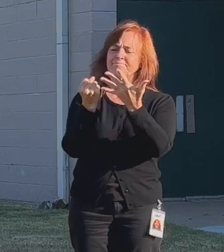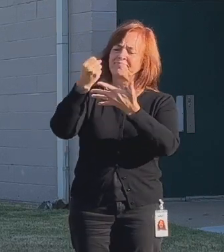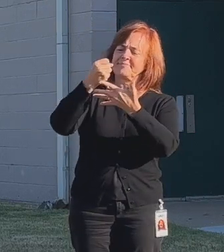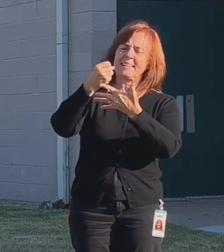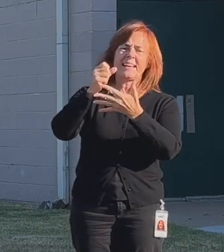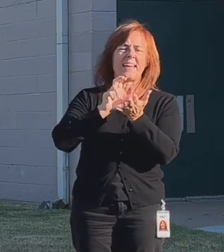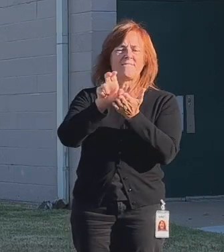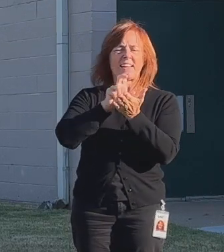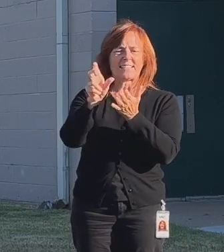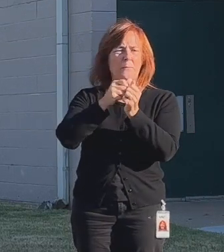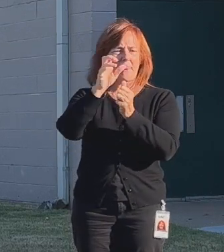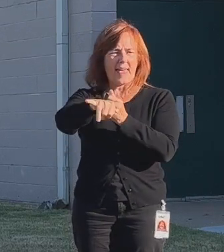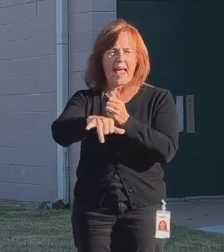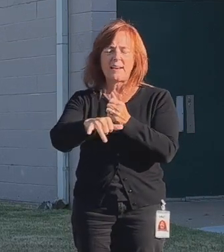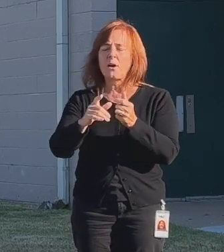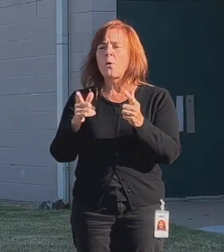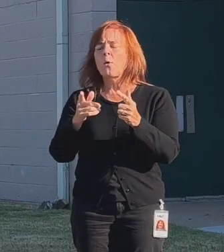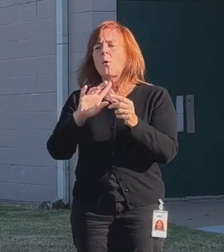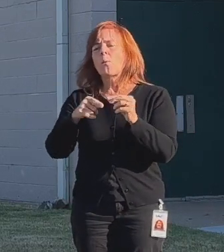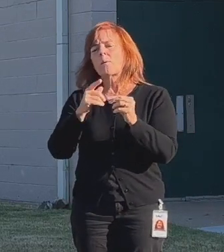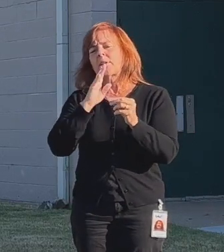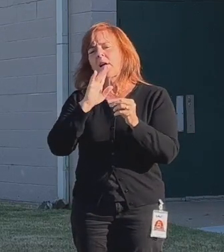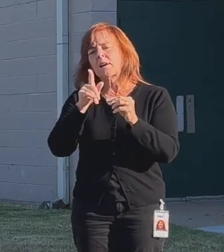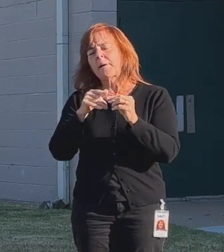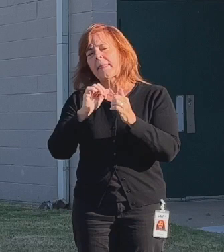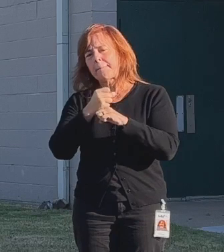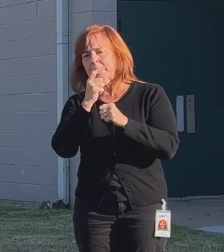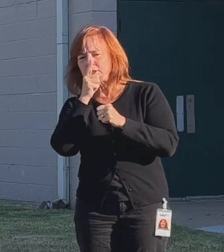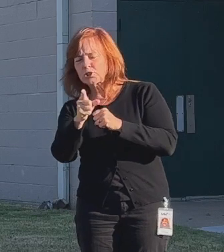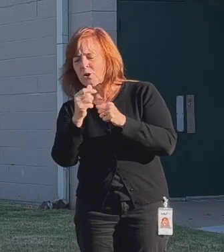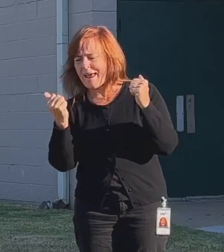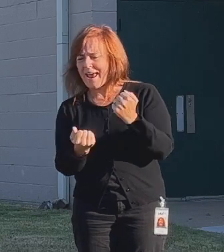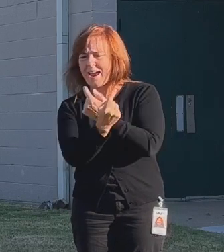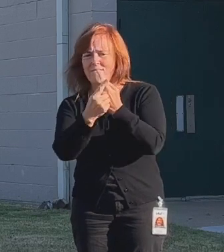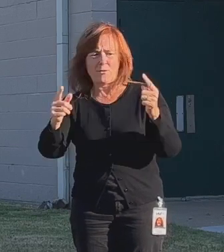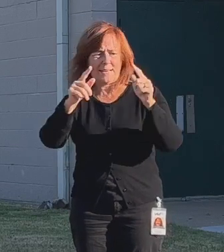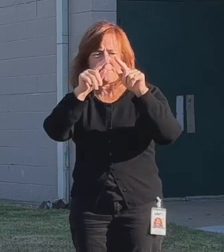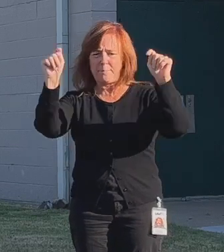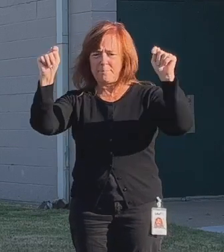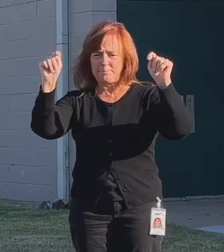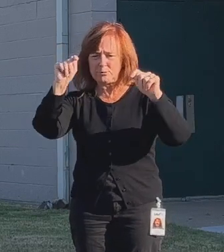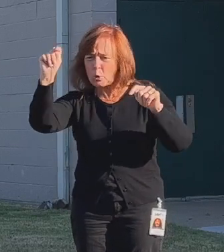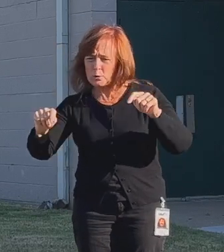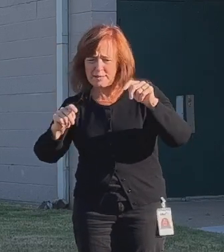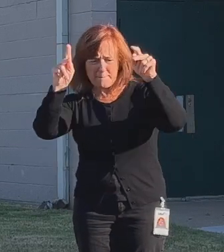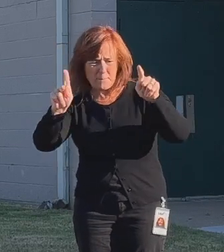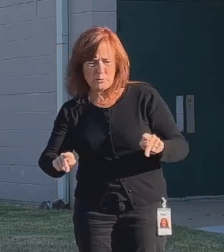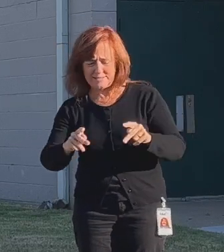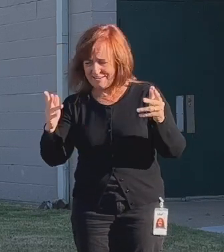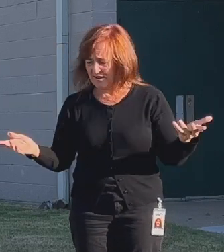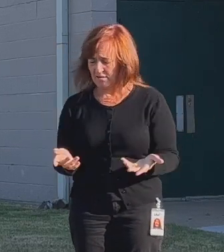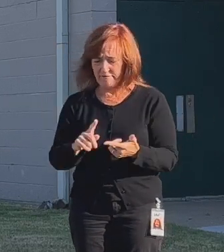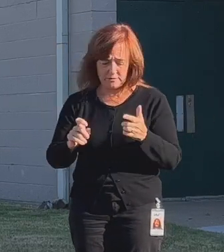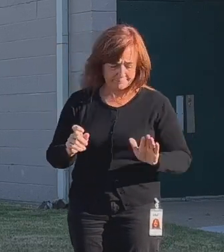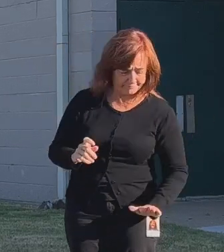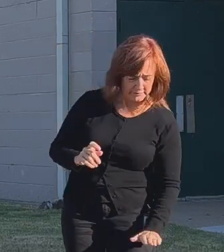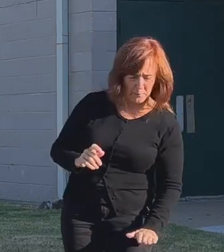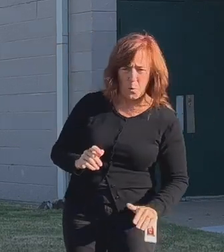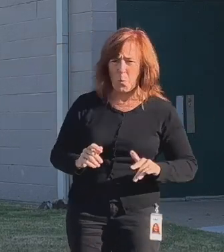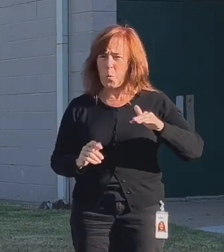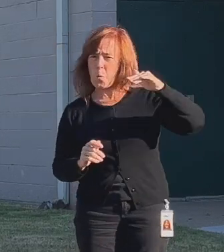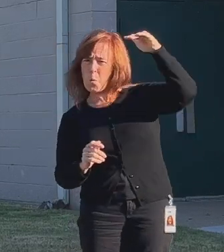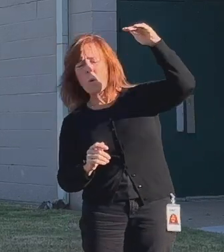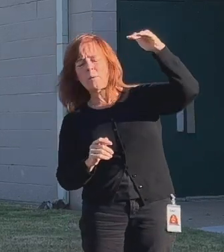in those. And when we talk about that, making sure that every Tulsan, every Tulsan from, you know, that from the